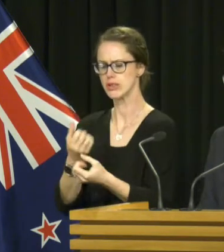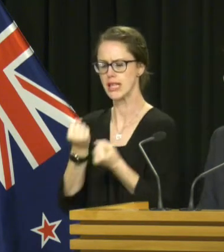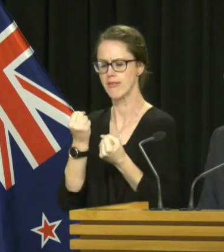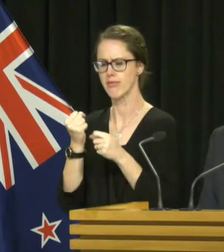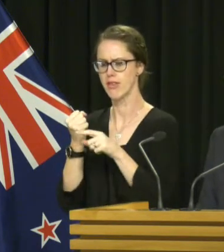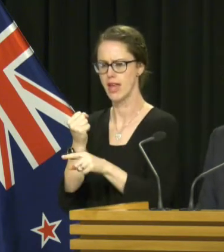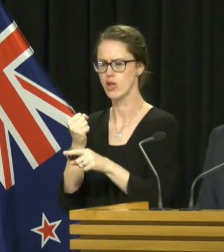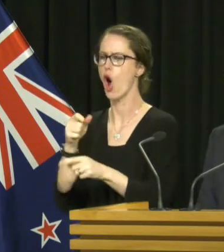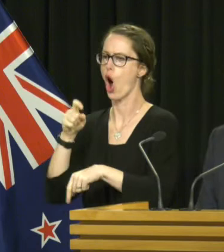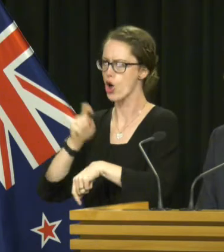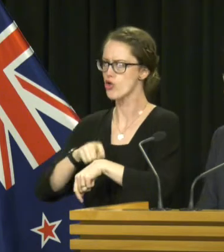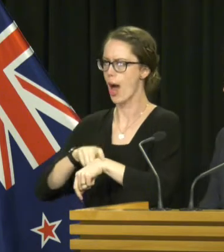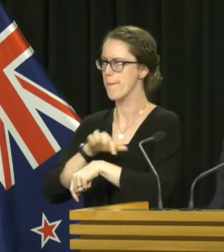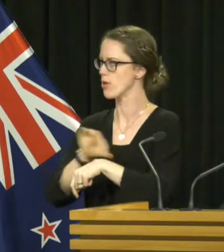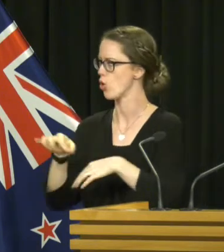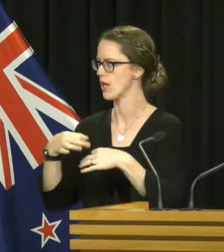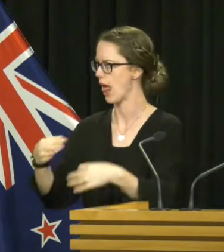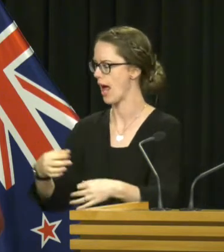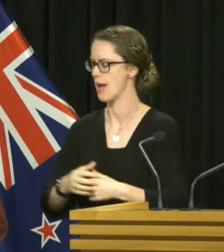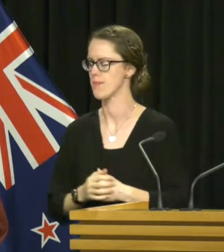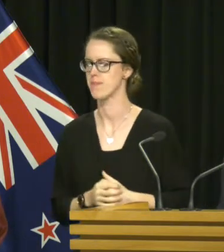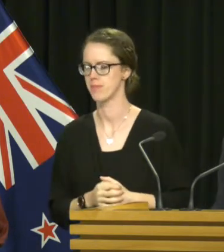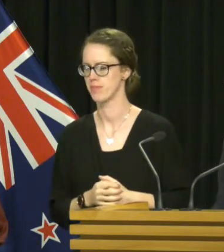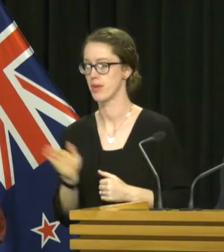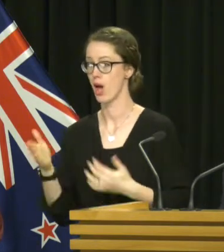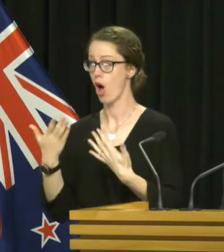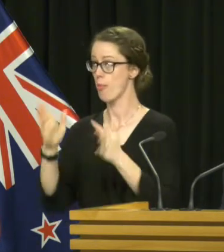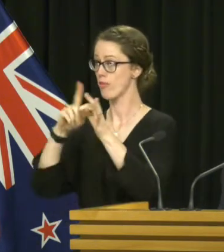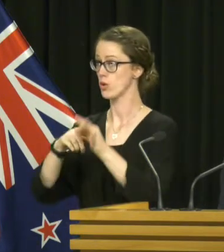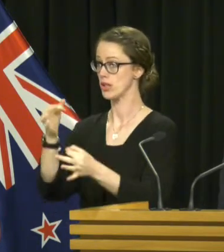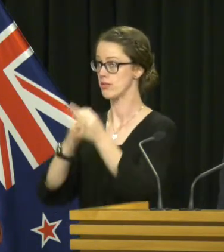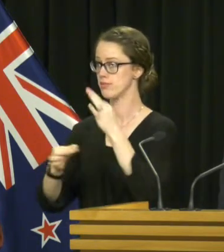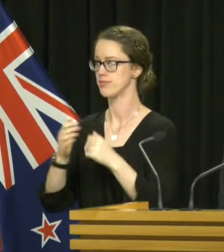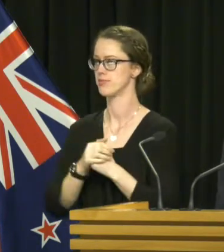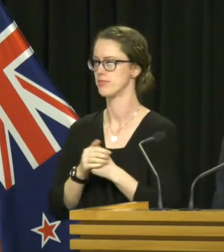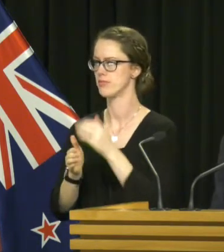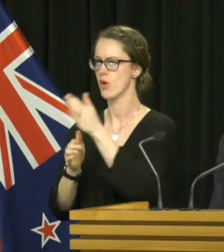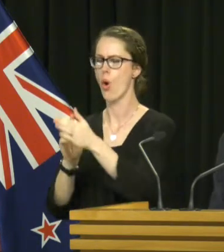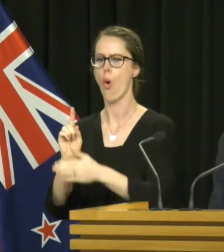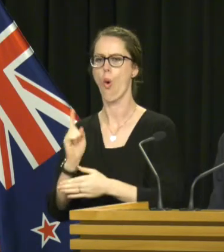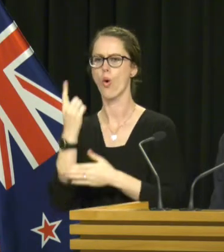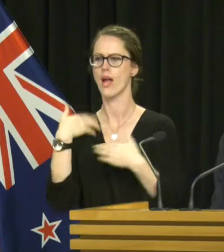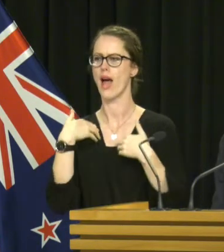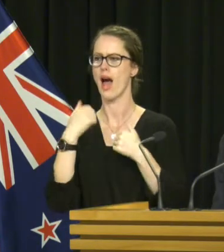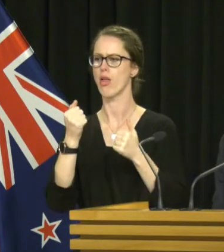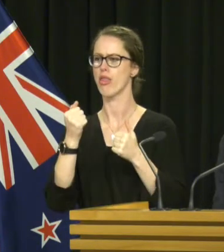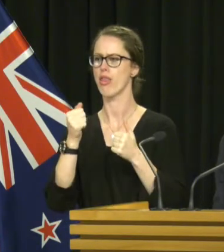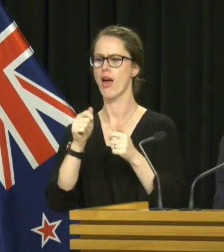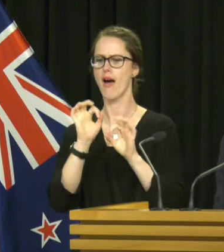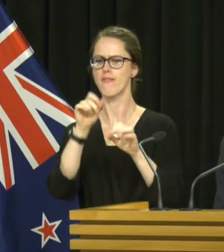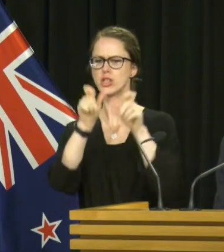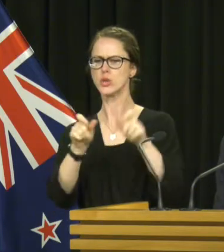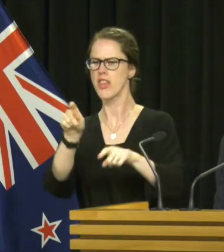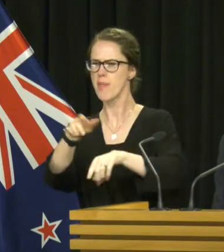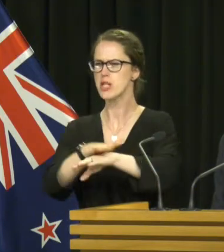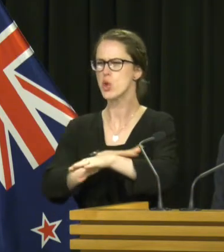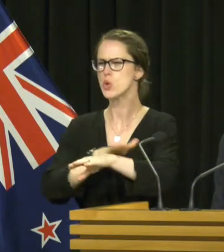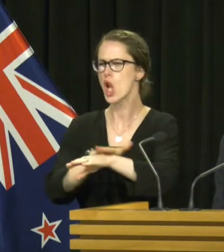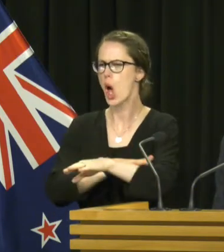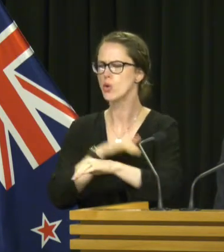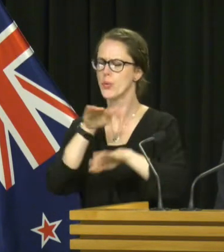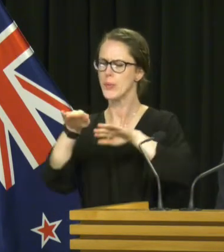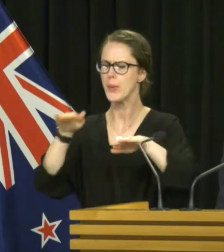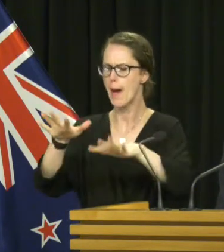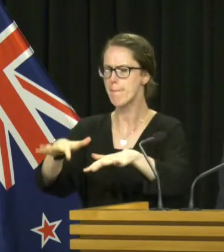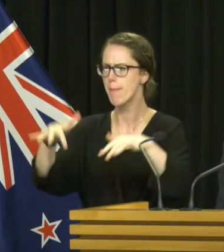that vaccination on time. Alright, we'll open the questions. Have some telep officials moved too slow to get the message out